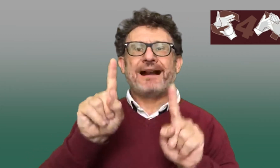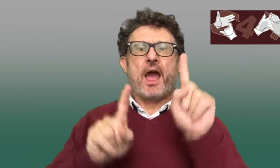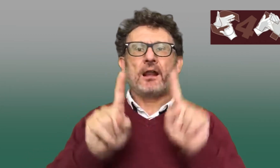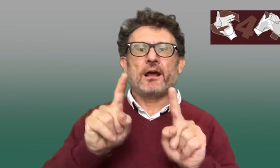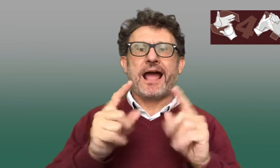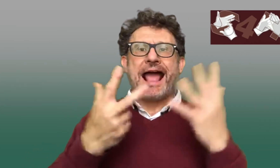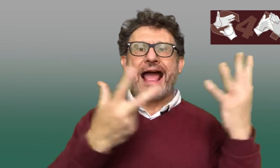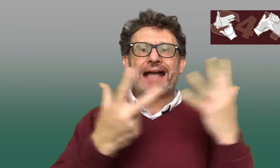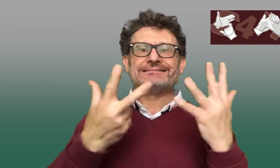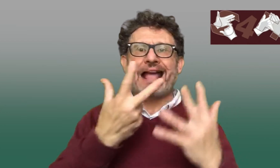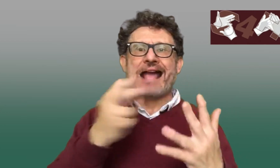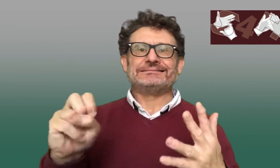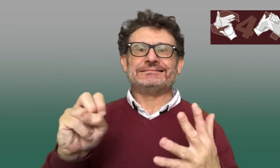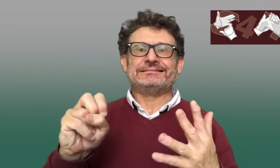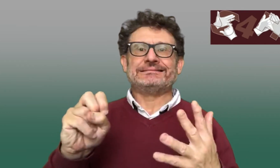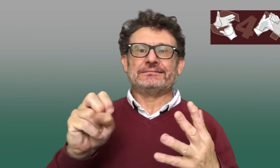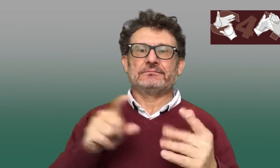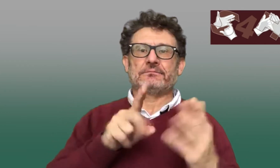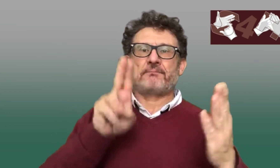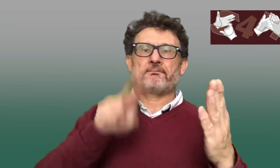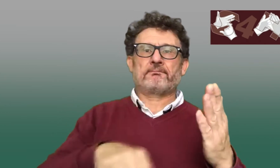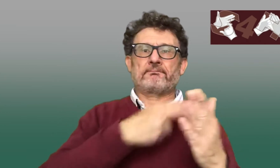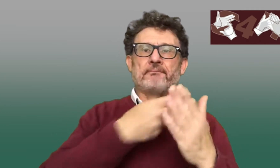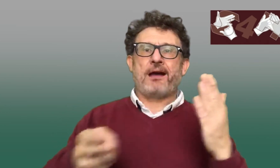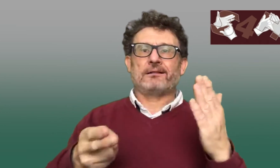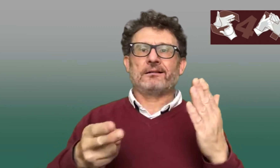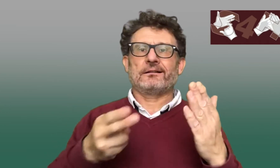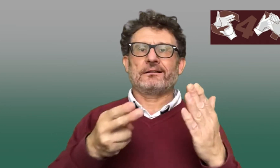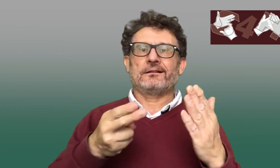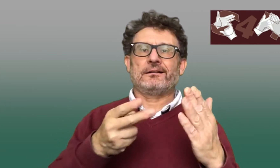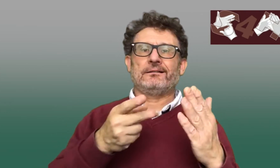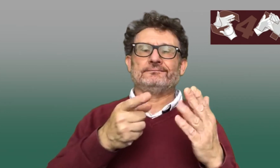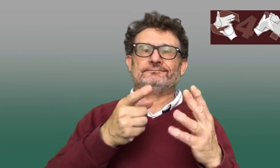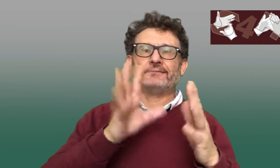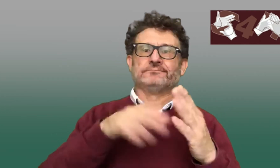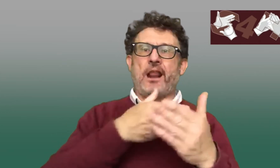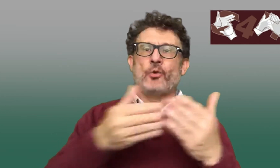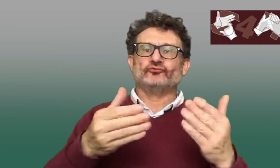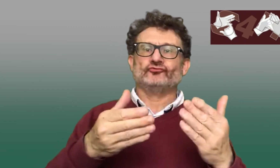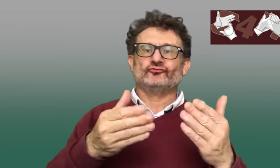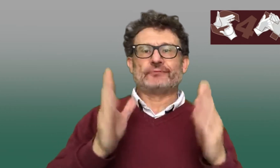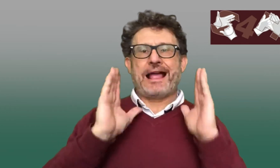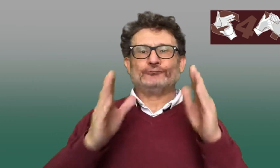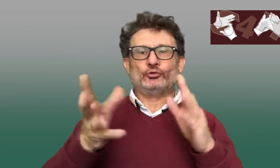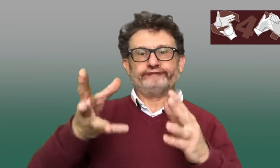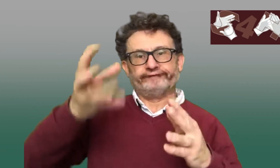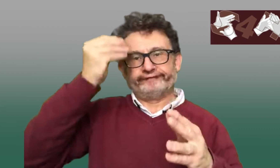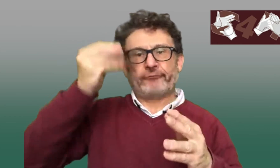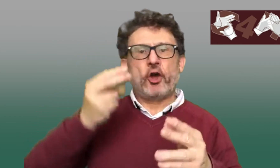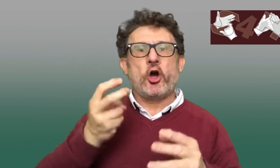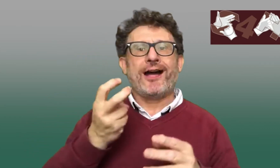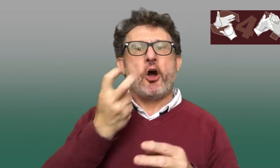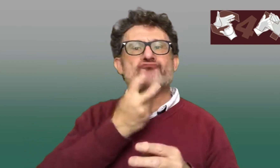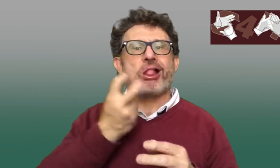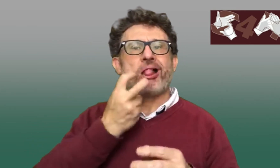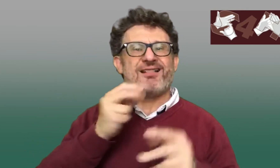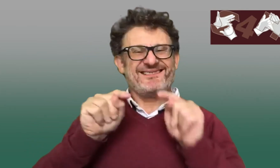to the decision that was made in Milan in 1880, where they banned sign language, meaning that students needed to